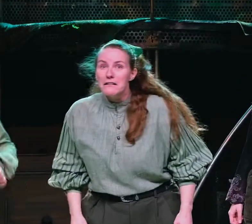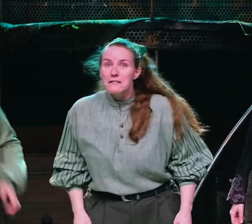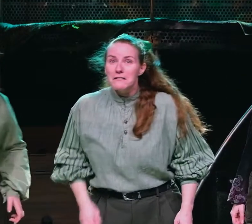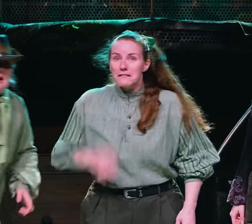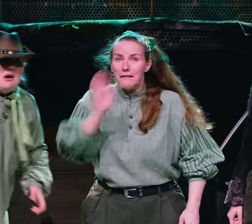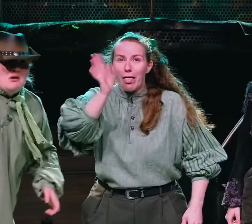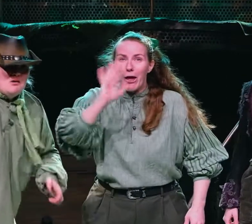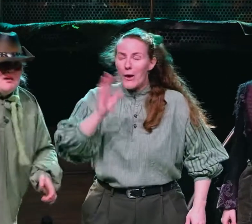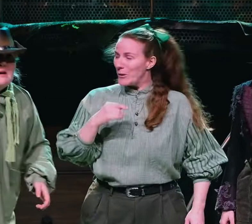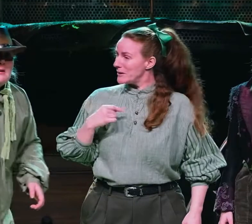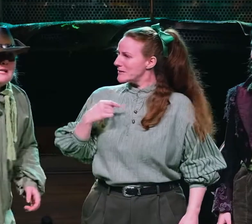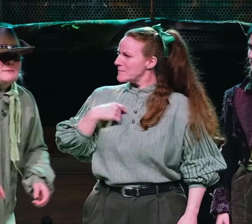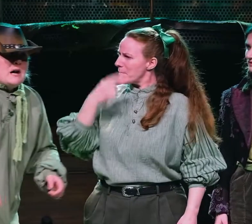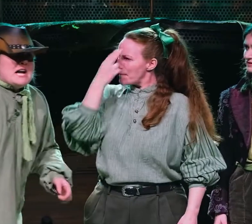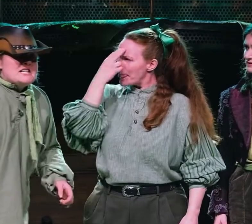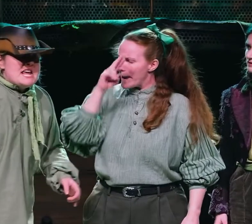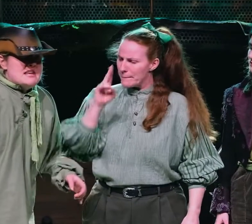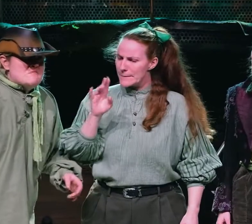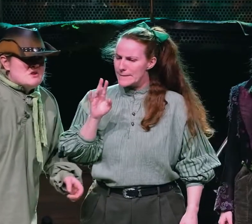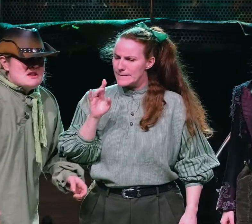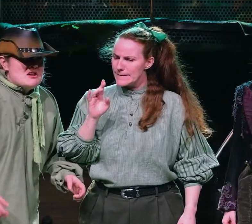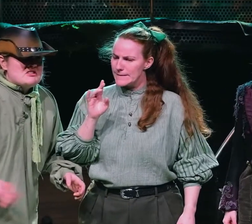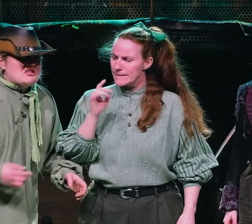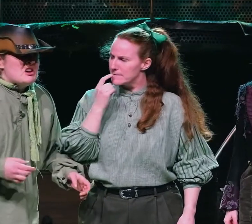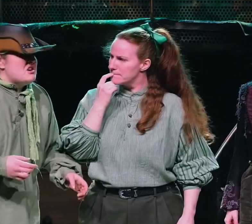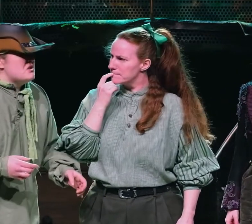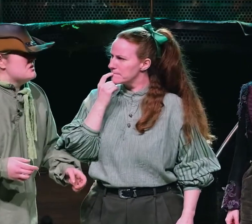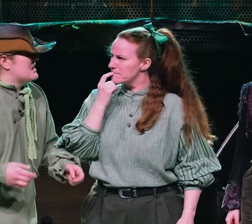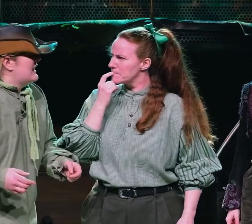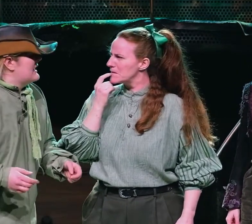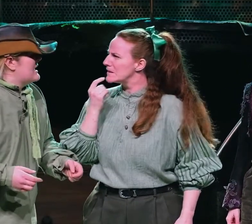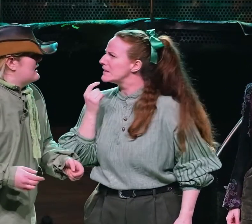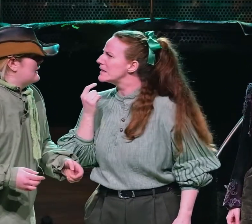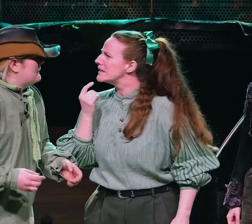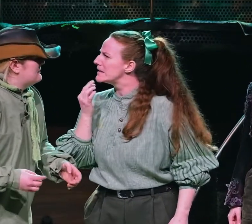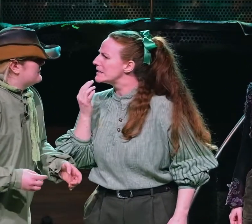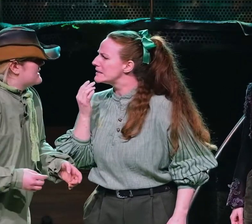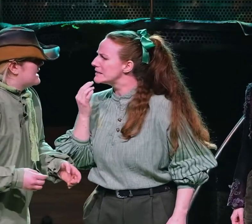Hello, my name is, oh,